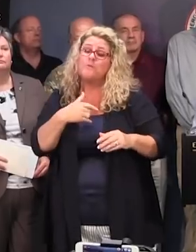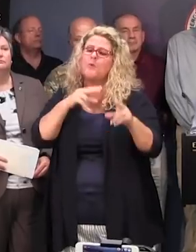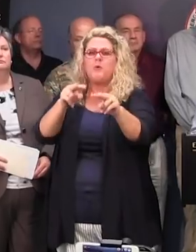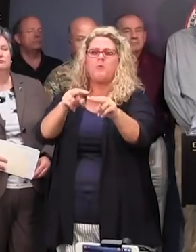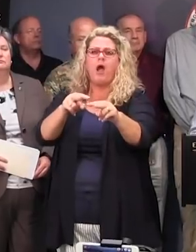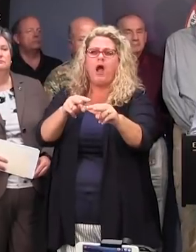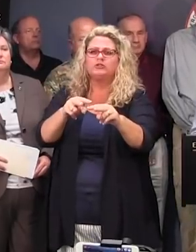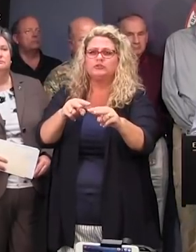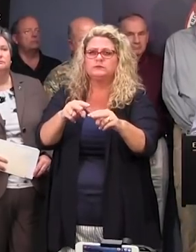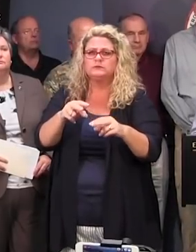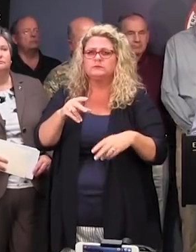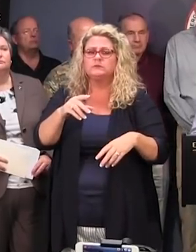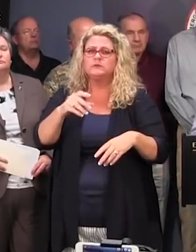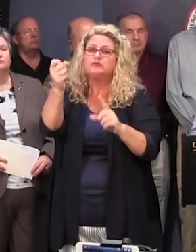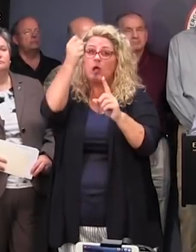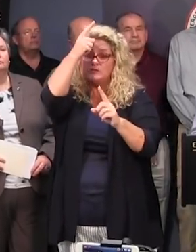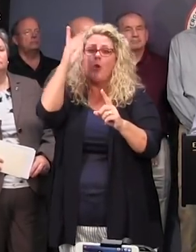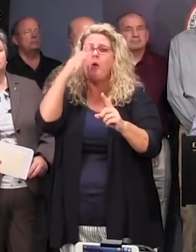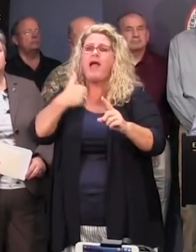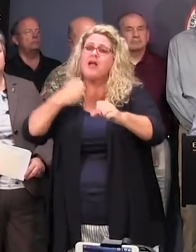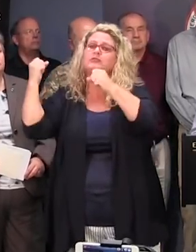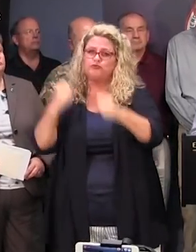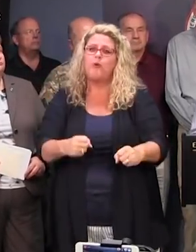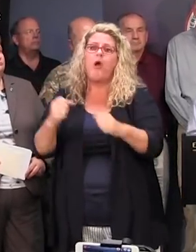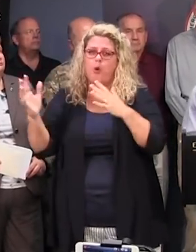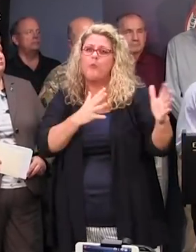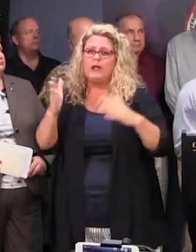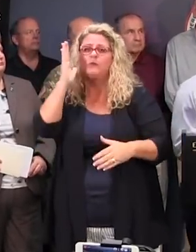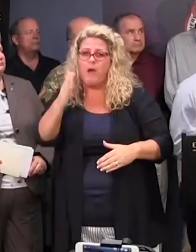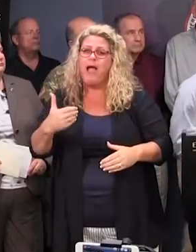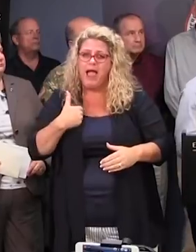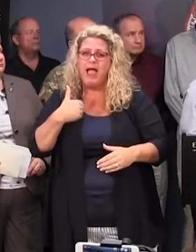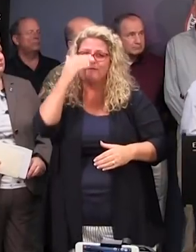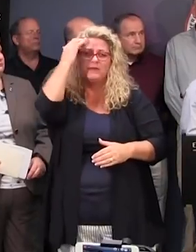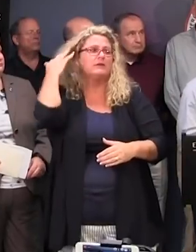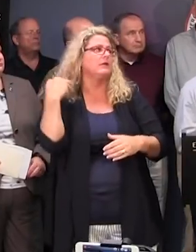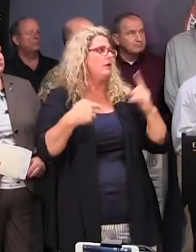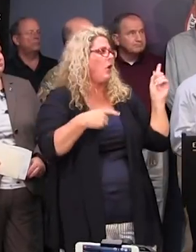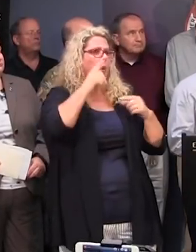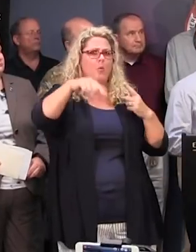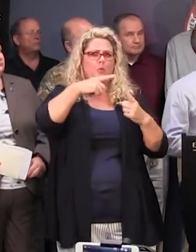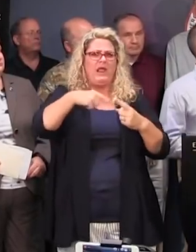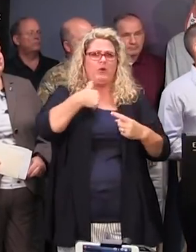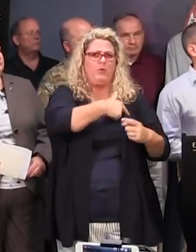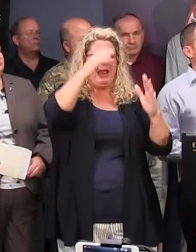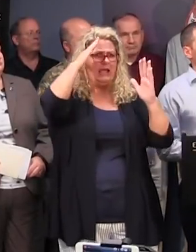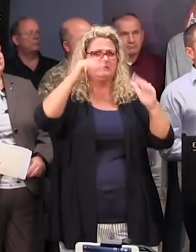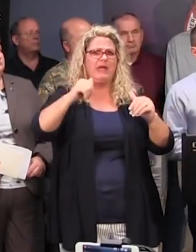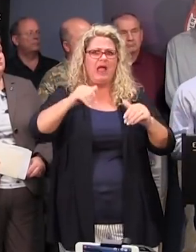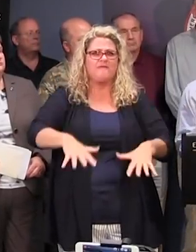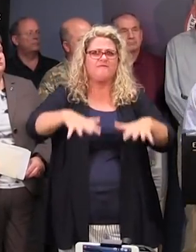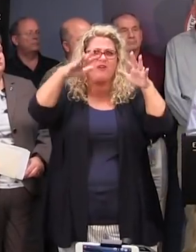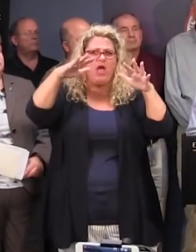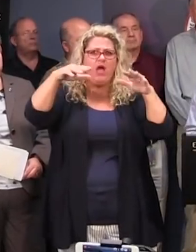but expect at least some strong winds throughout the state, which could bring down trees. ask this. When would we expect flooding normally in the different parts